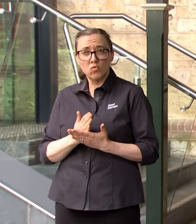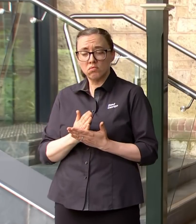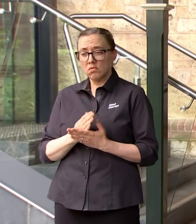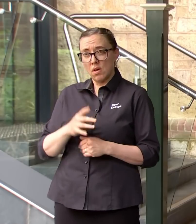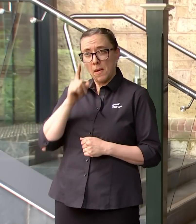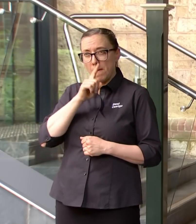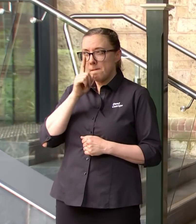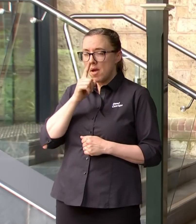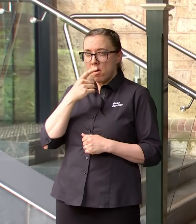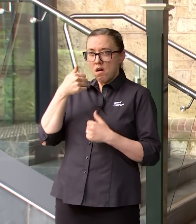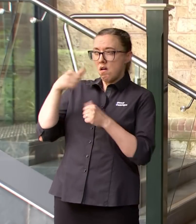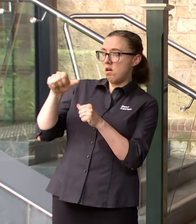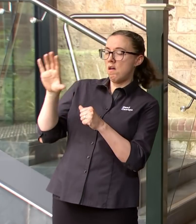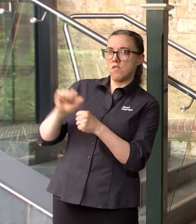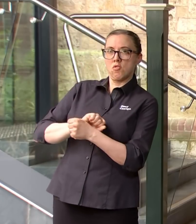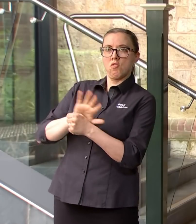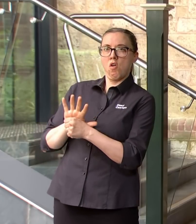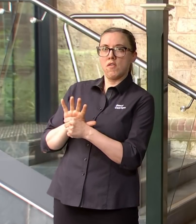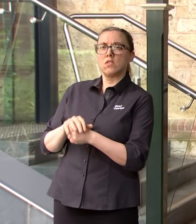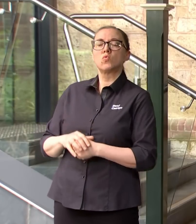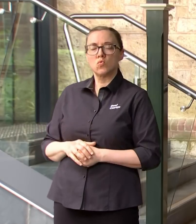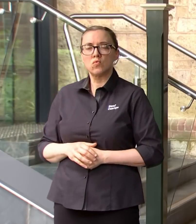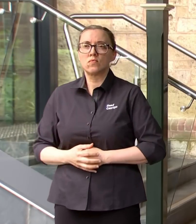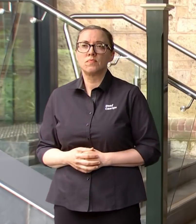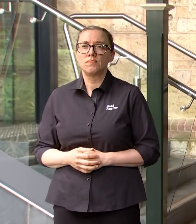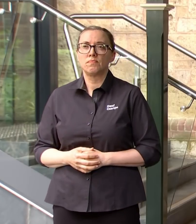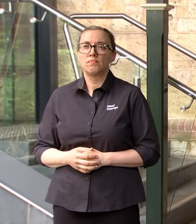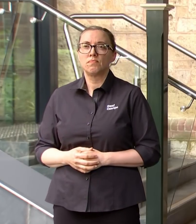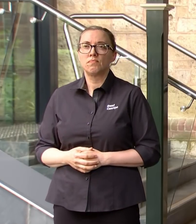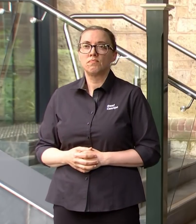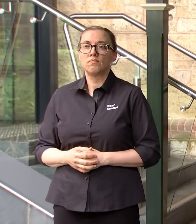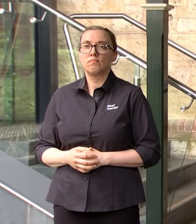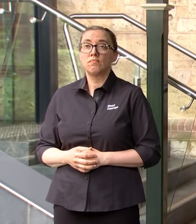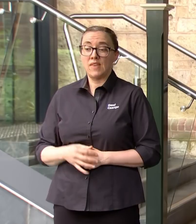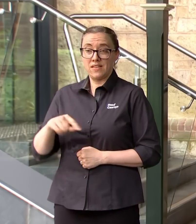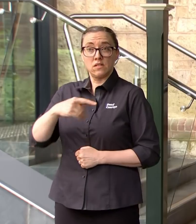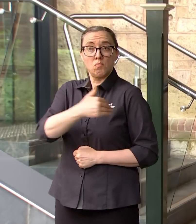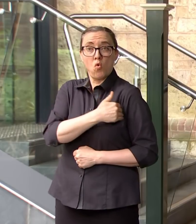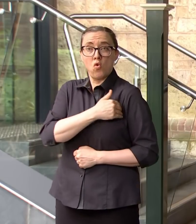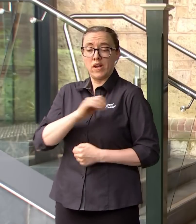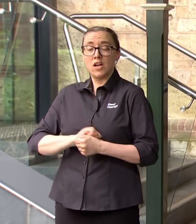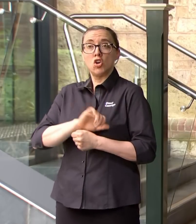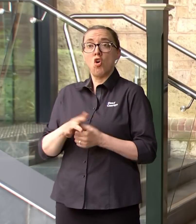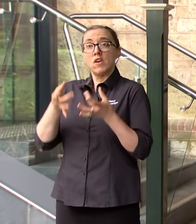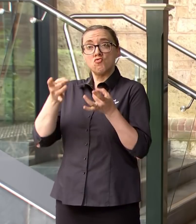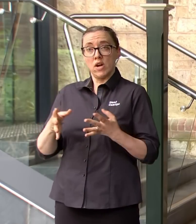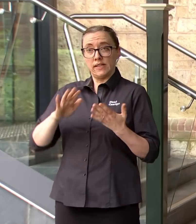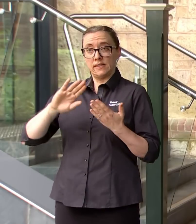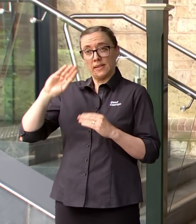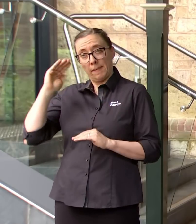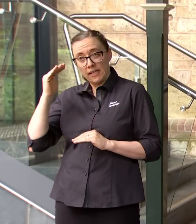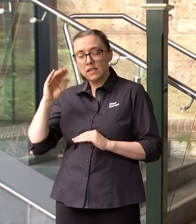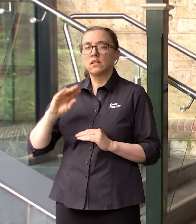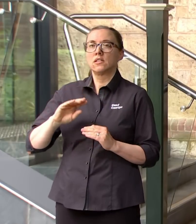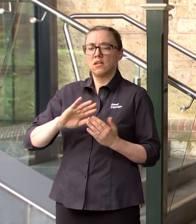people are as protected as possible. We had another COVID ready committee meeting this morning and there is an AHPPC